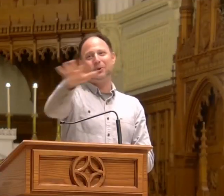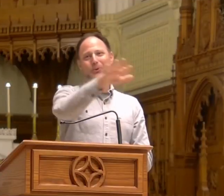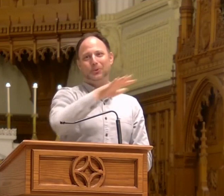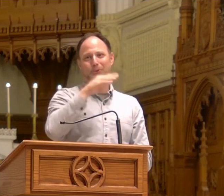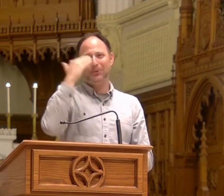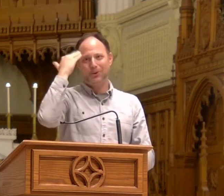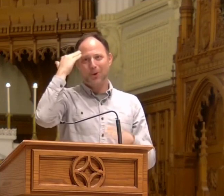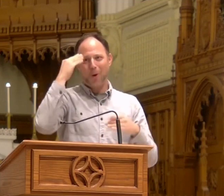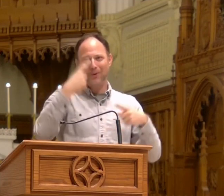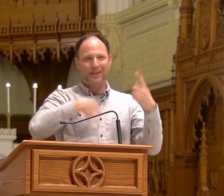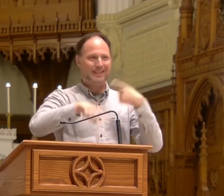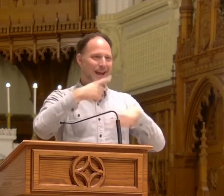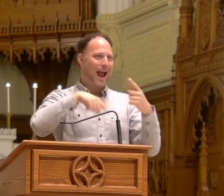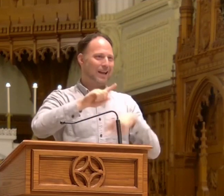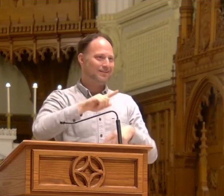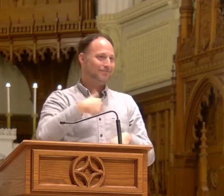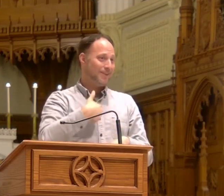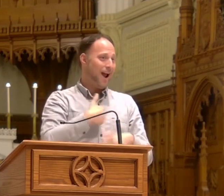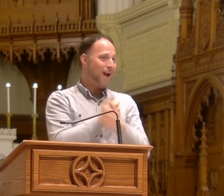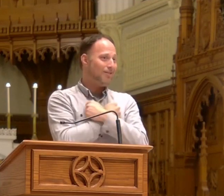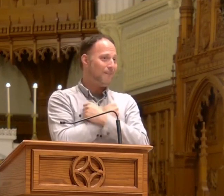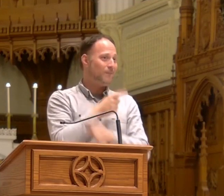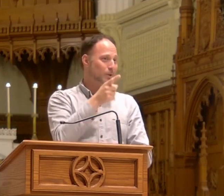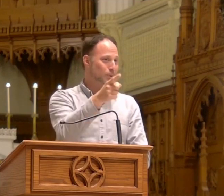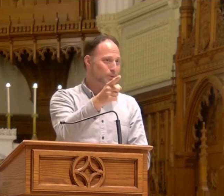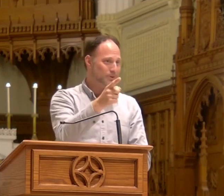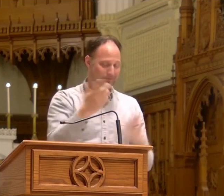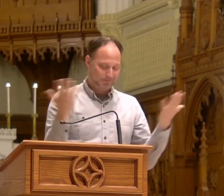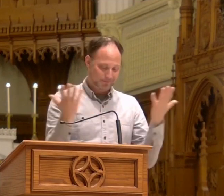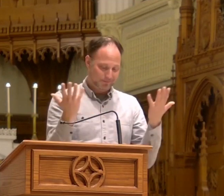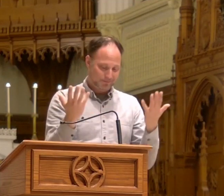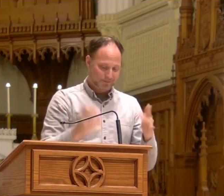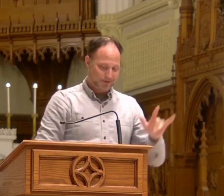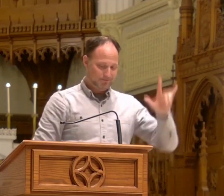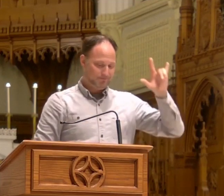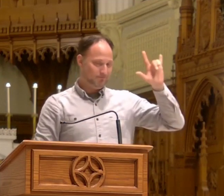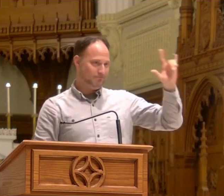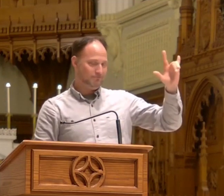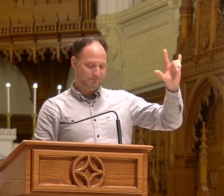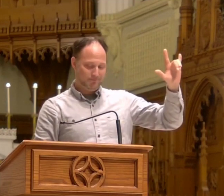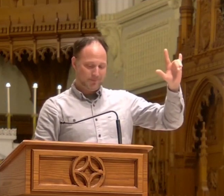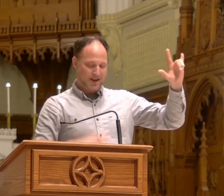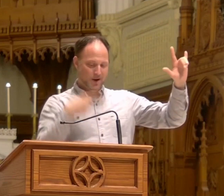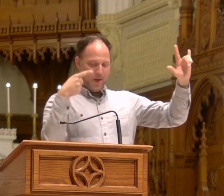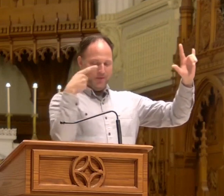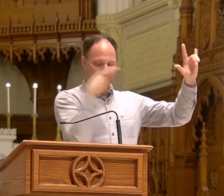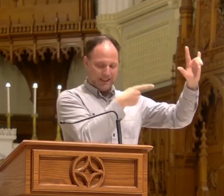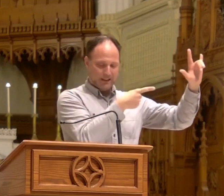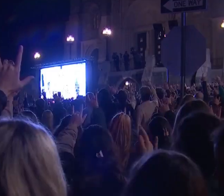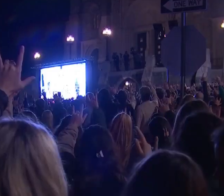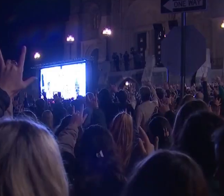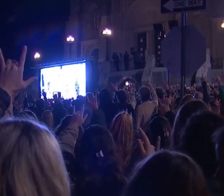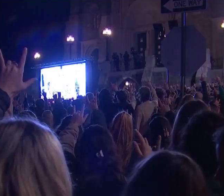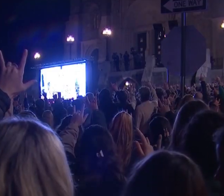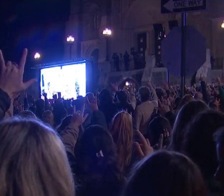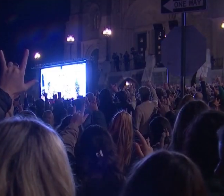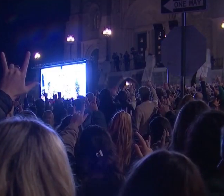Many people in the community know the sign, I love you. It's this handshape.